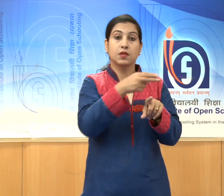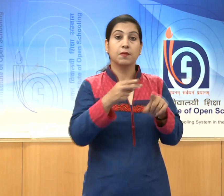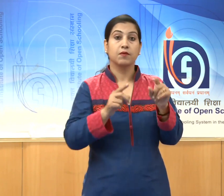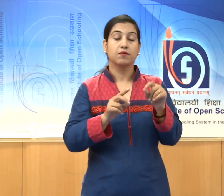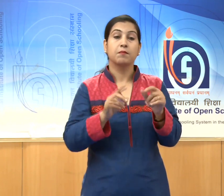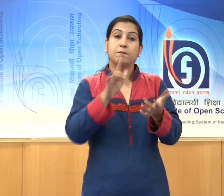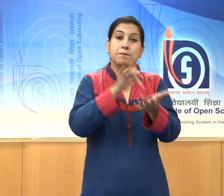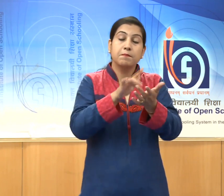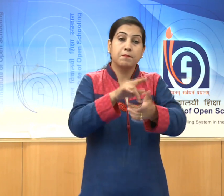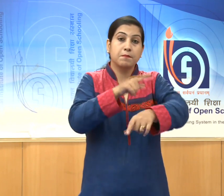period.